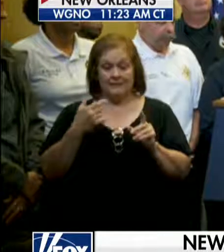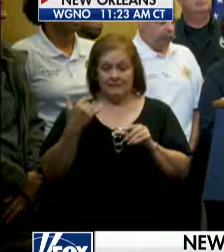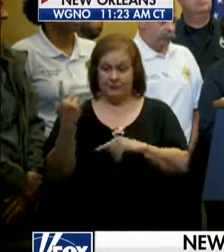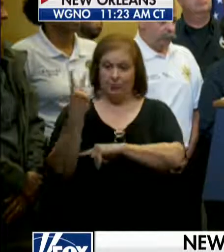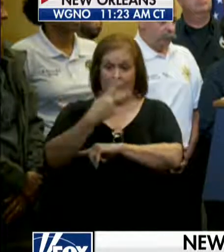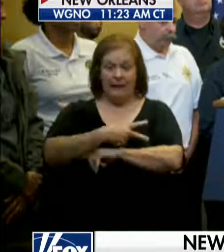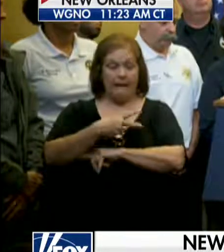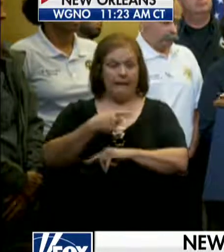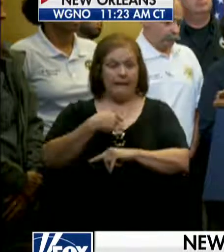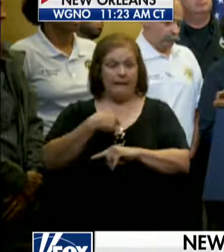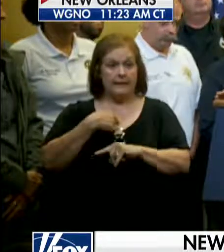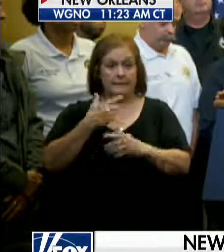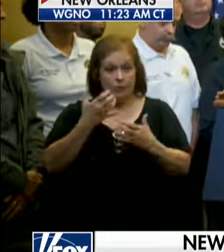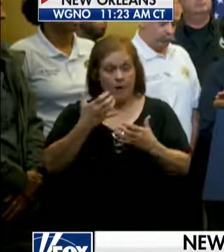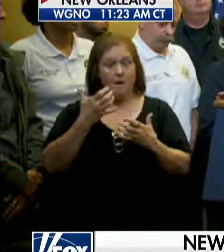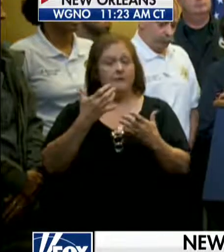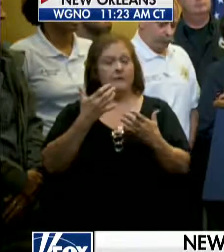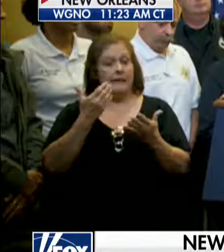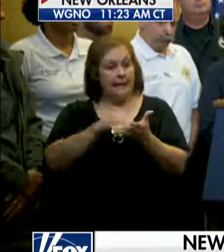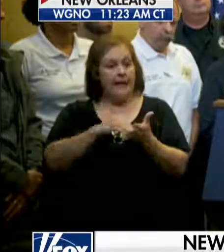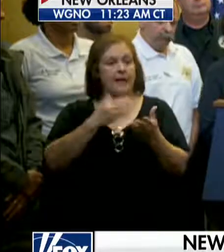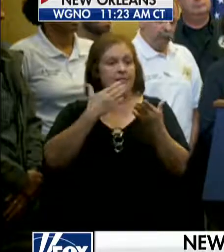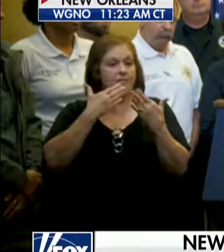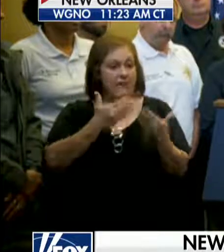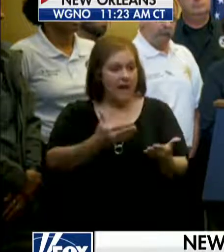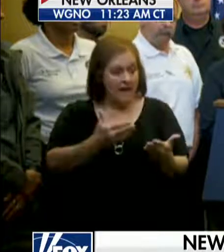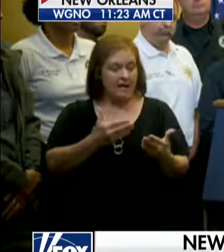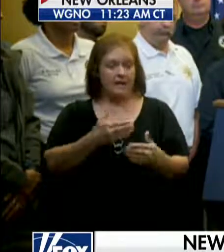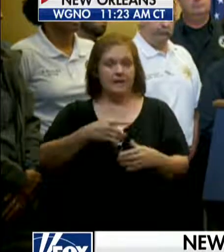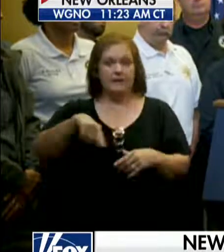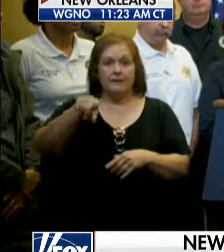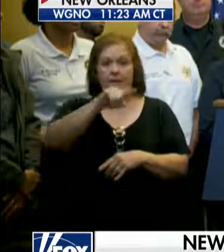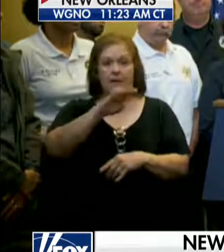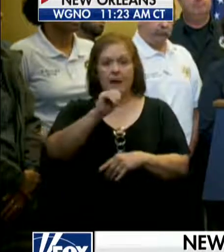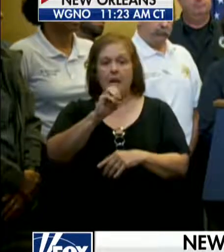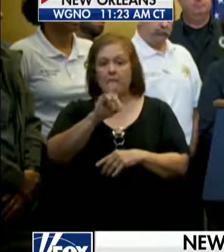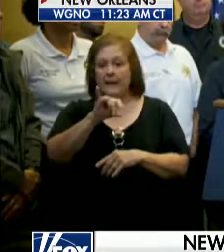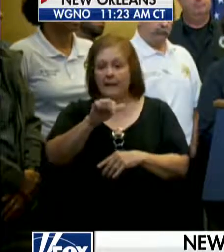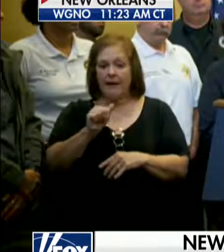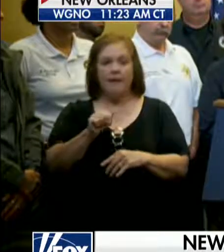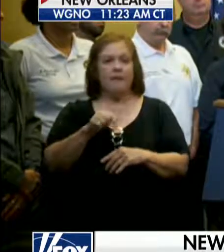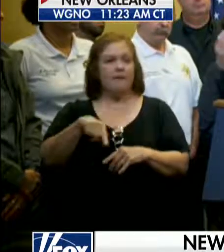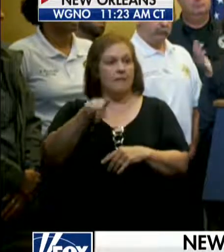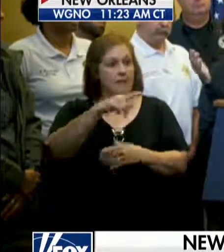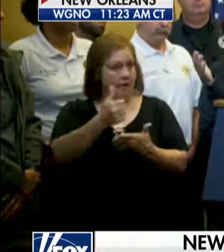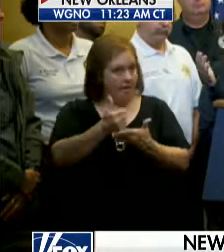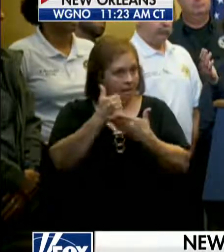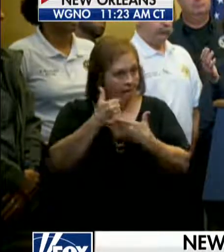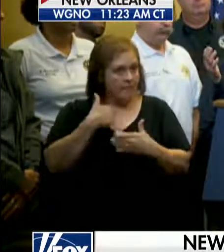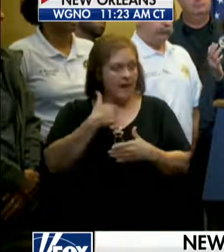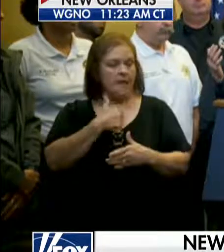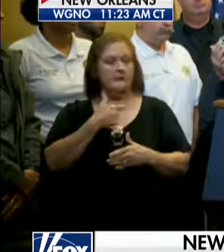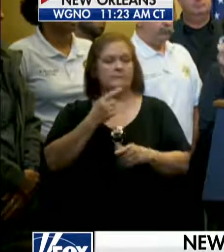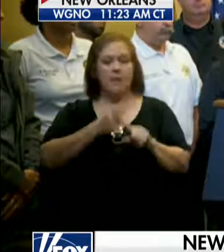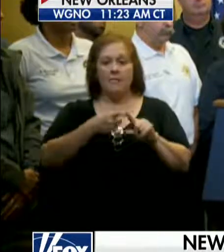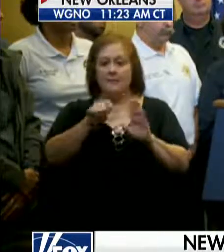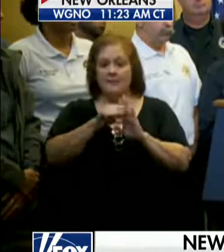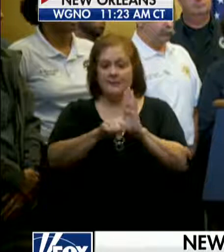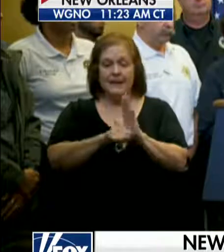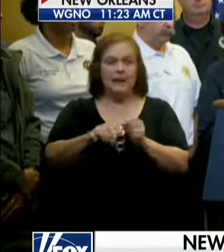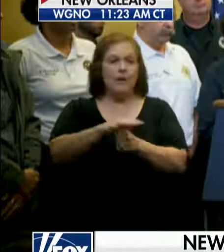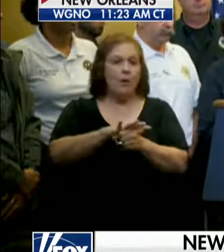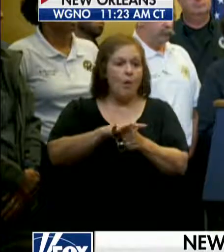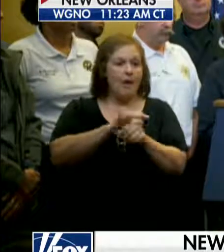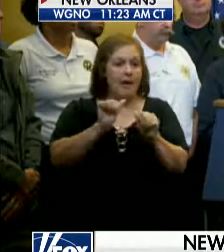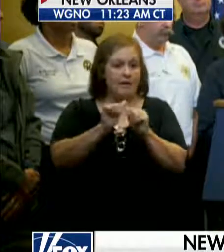I want to thank everybody for the support, not only the media and the cooperation we've had from the media, but the state, federal and local